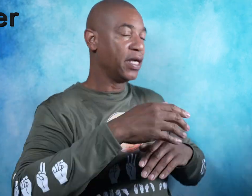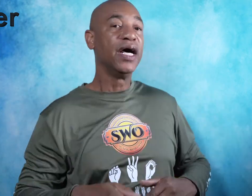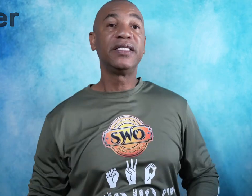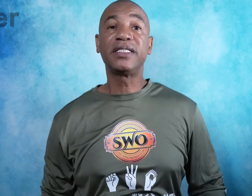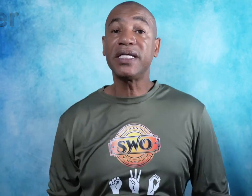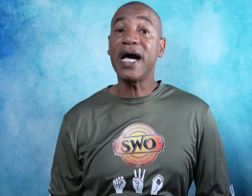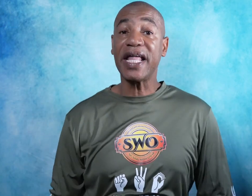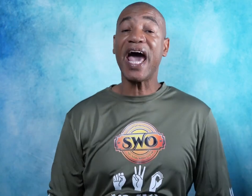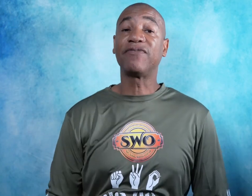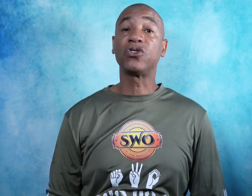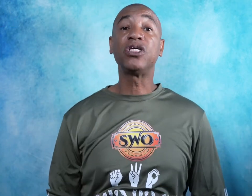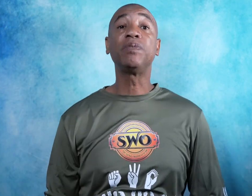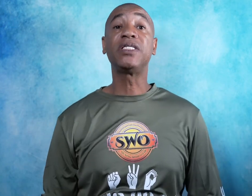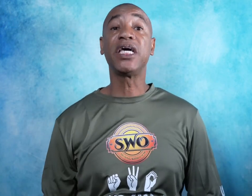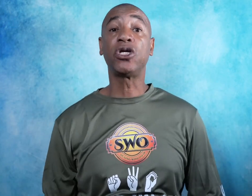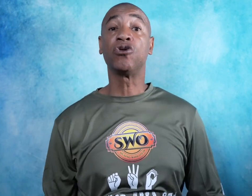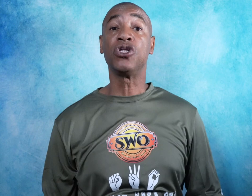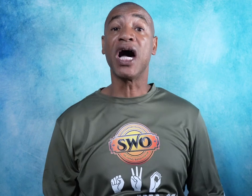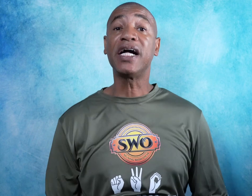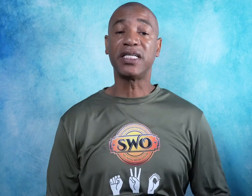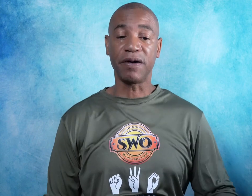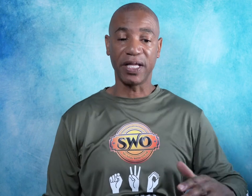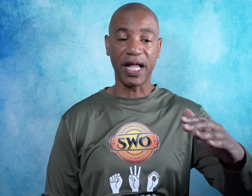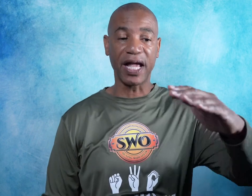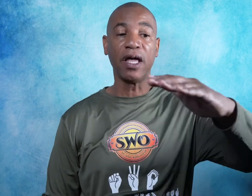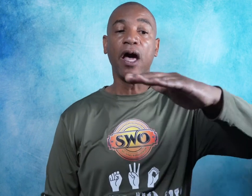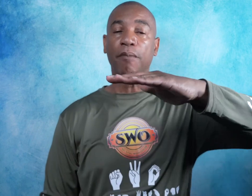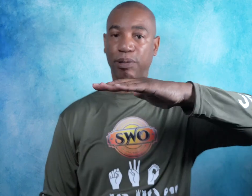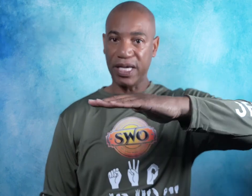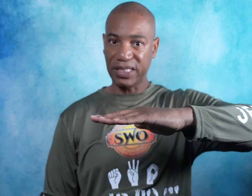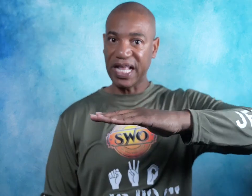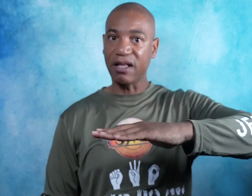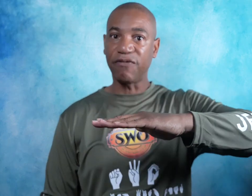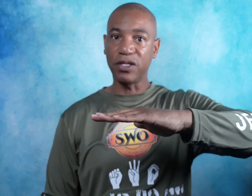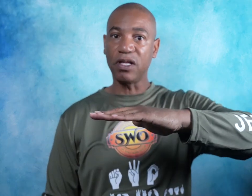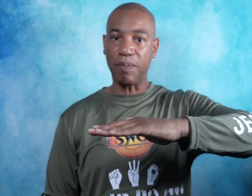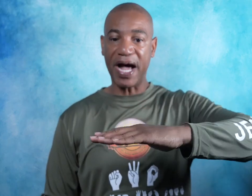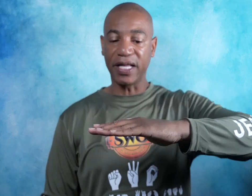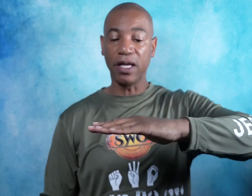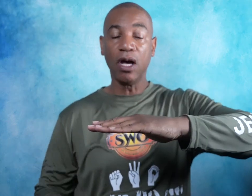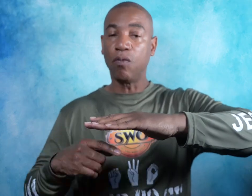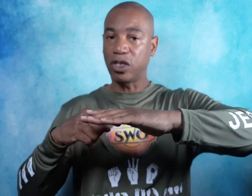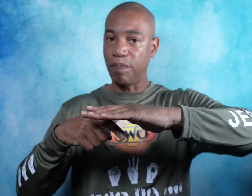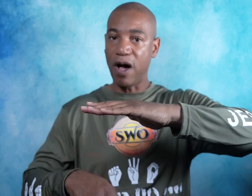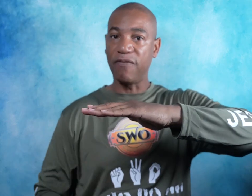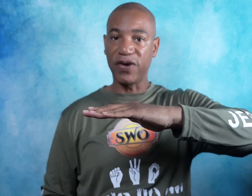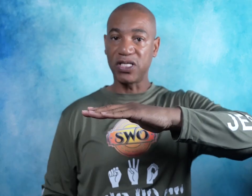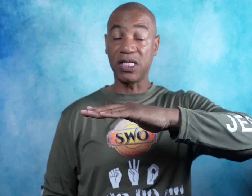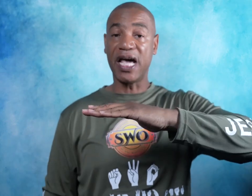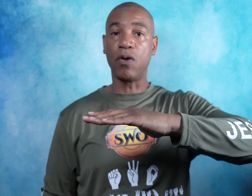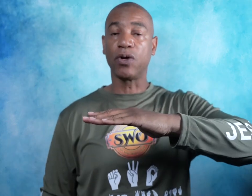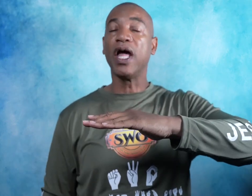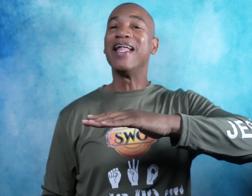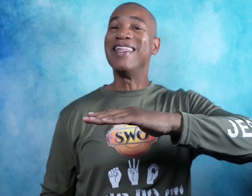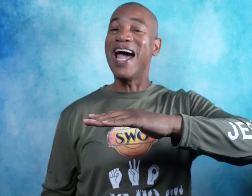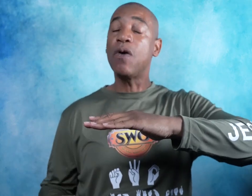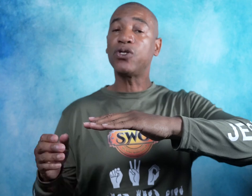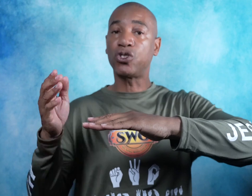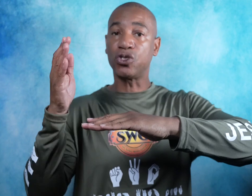To sign after, simply take your non-dominant hand, place it out in front of the body with the palm facing downward. Now, with your